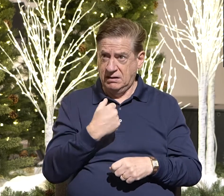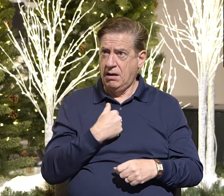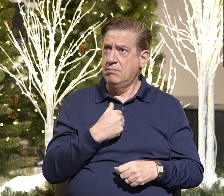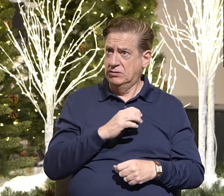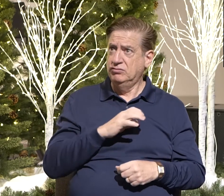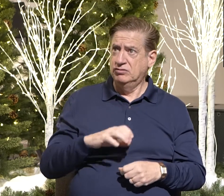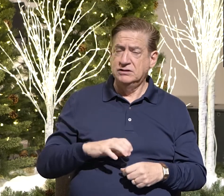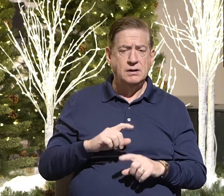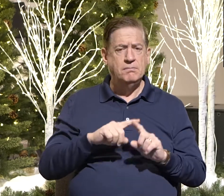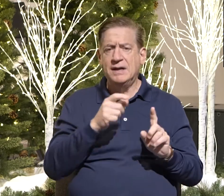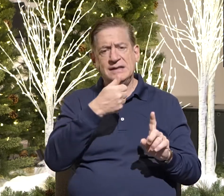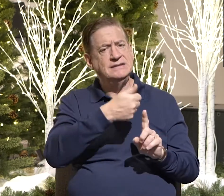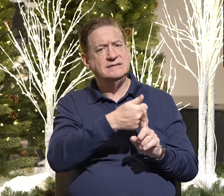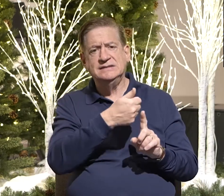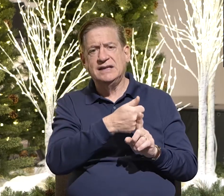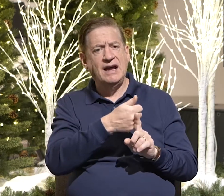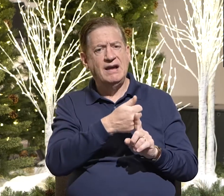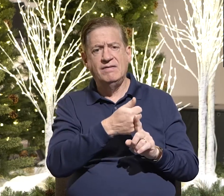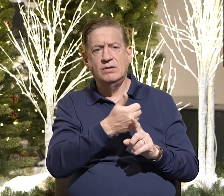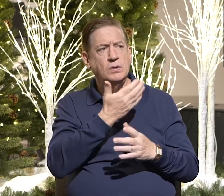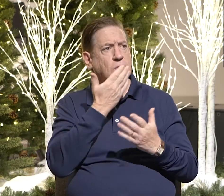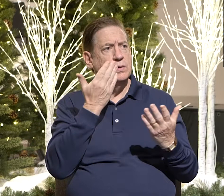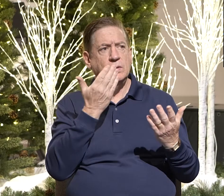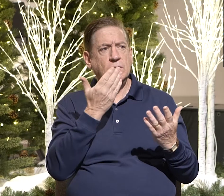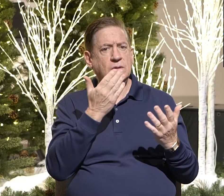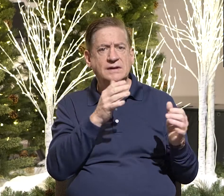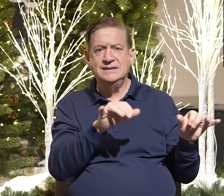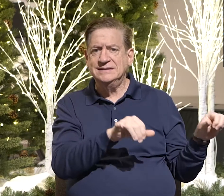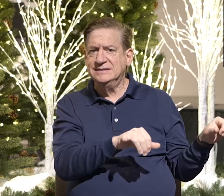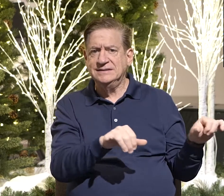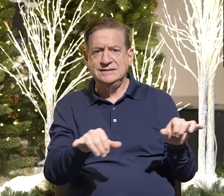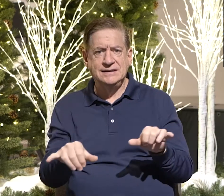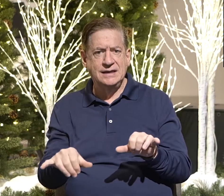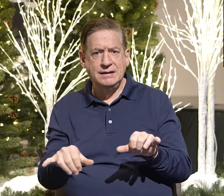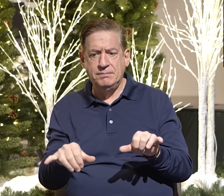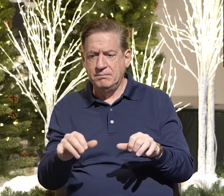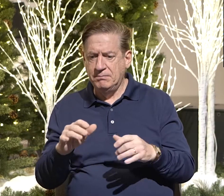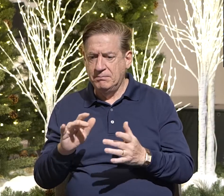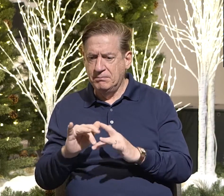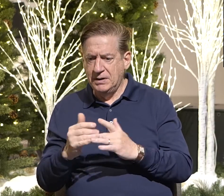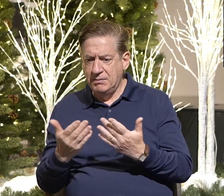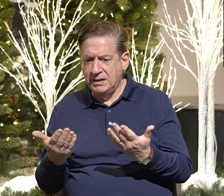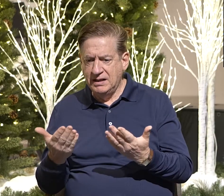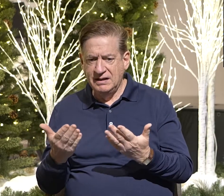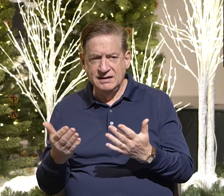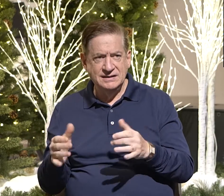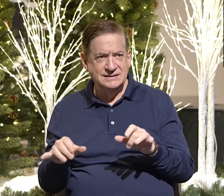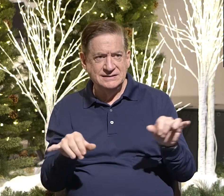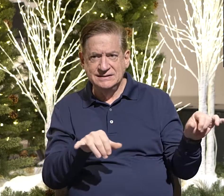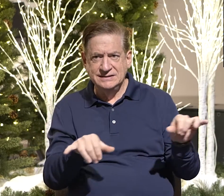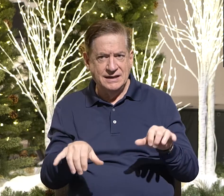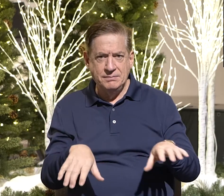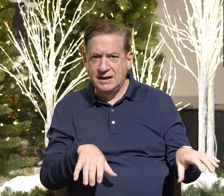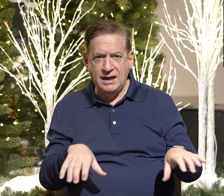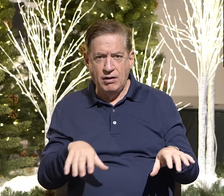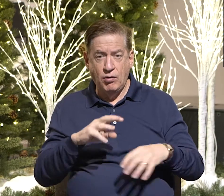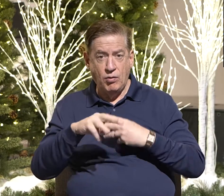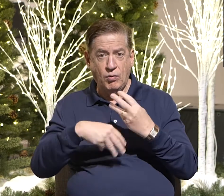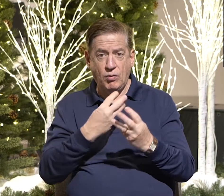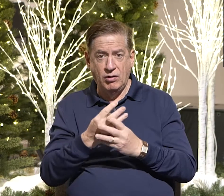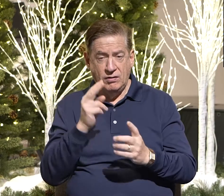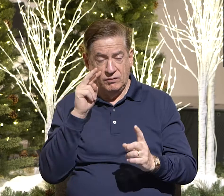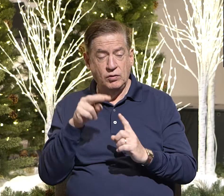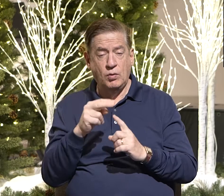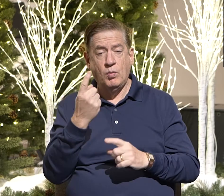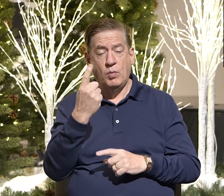yet lack biblical consistency or a biblically consistent worldview? There was a study